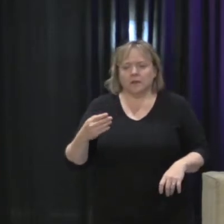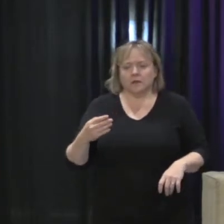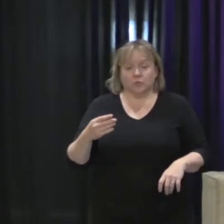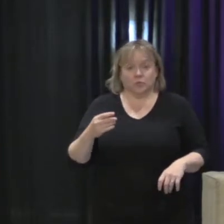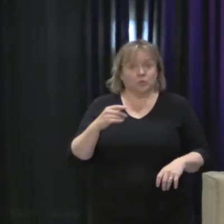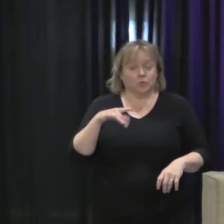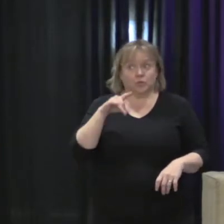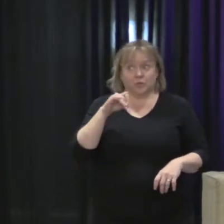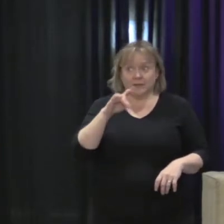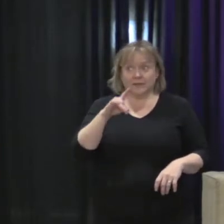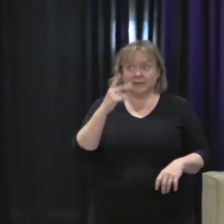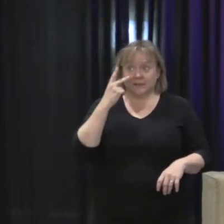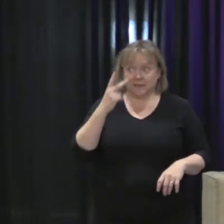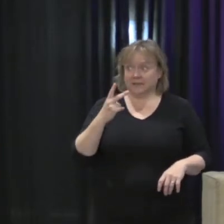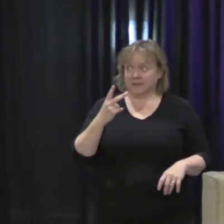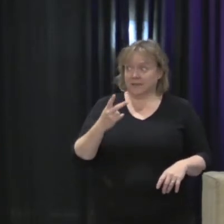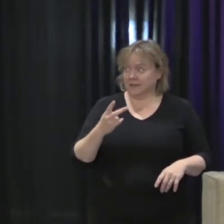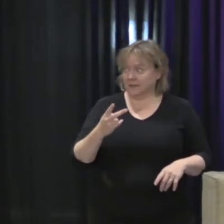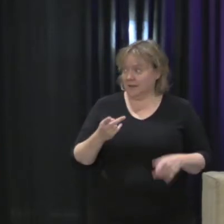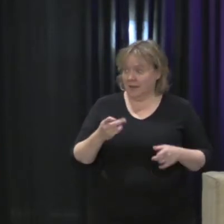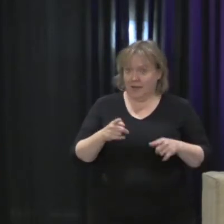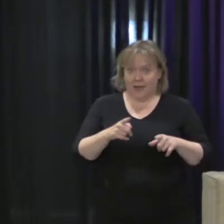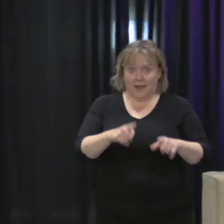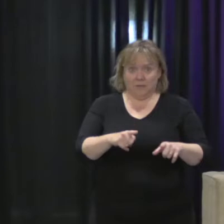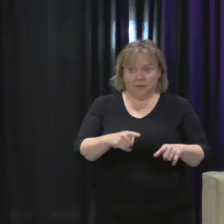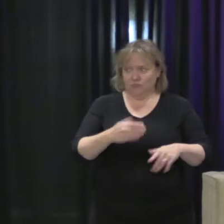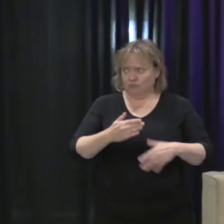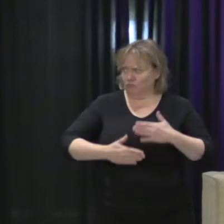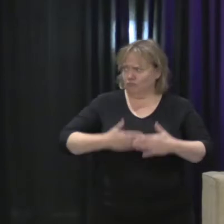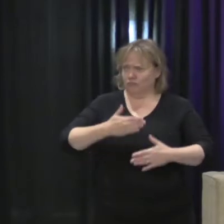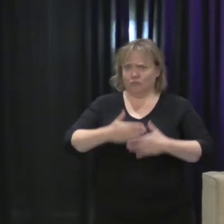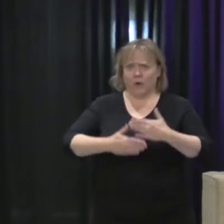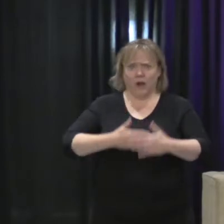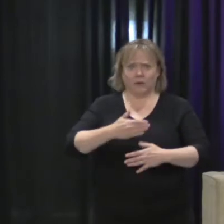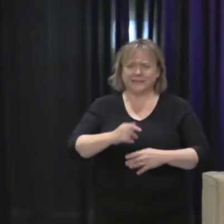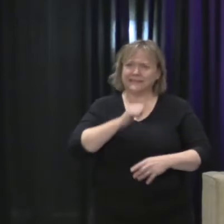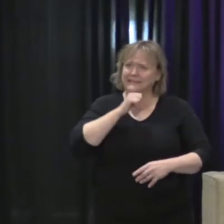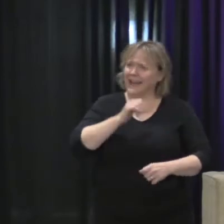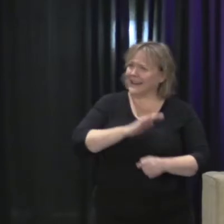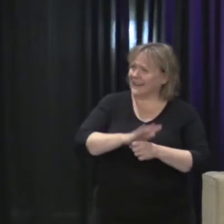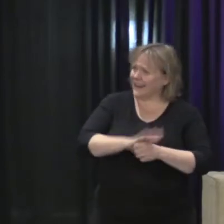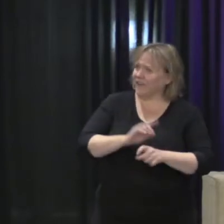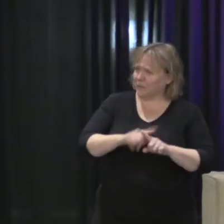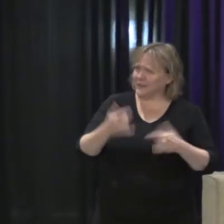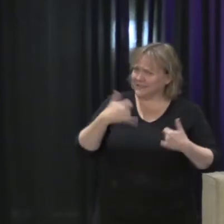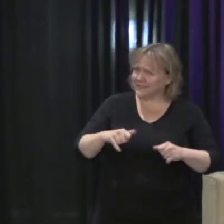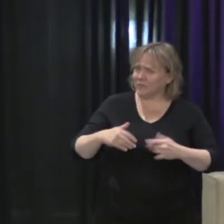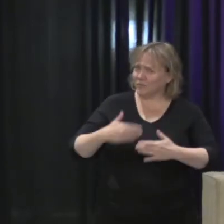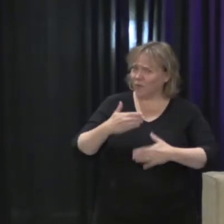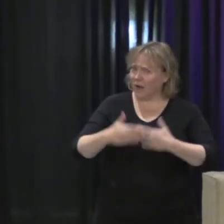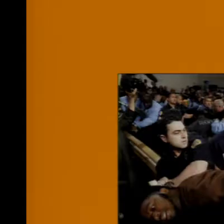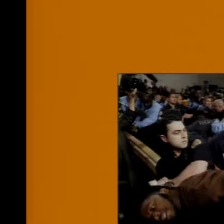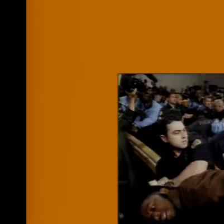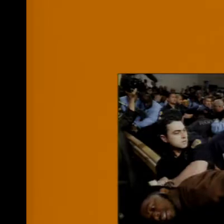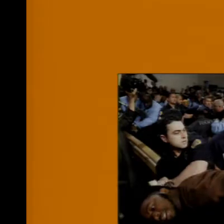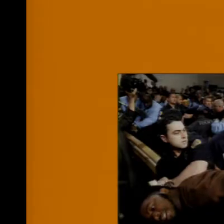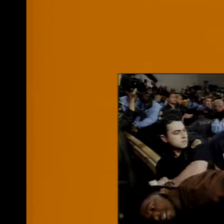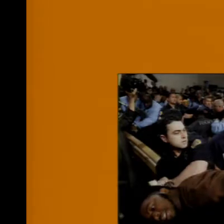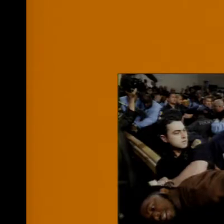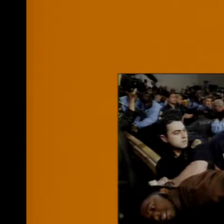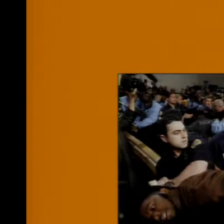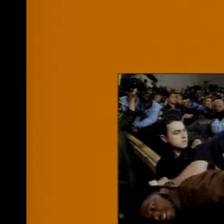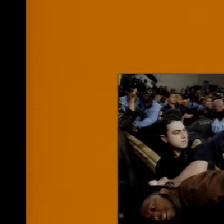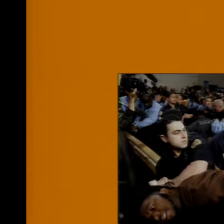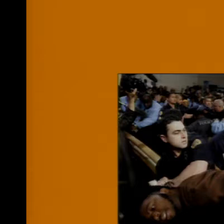progress, though not enough, but tremendous progress on this issue. The other thing that happened at the federal level was that DOJ, the Department of